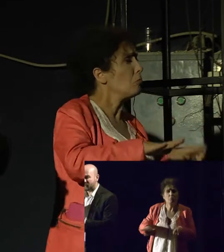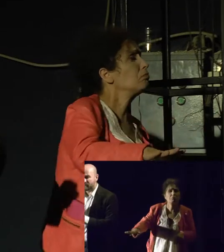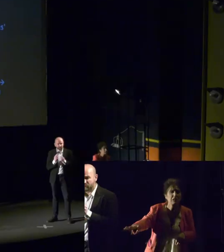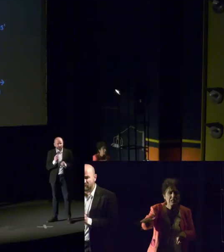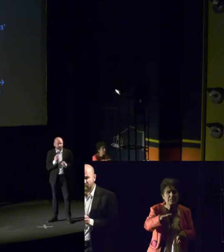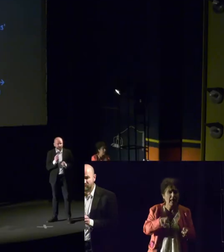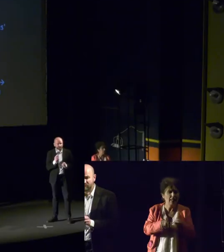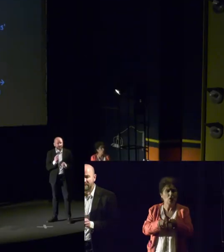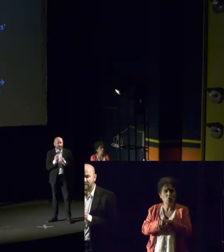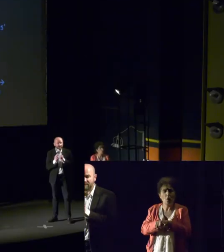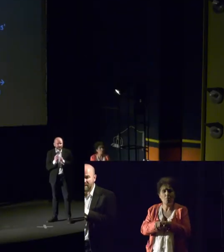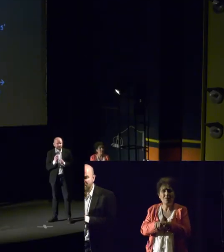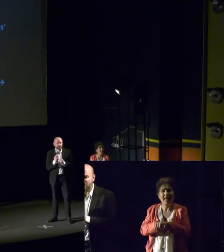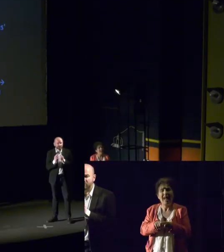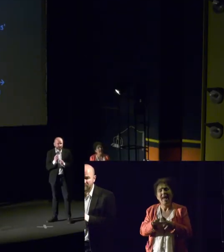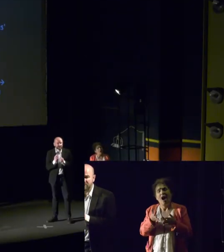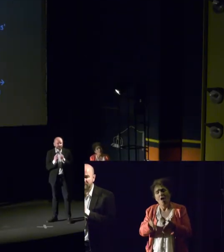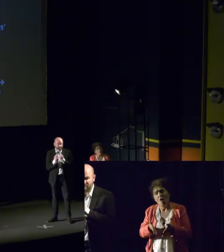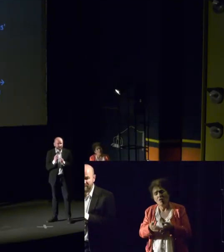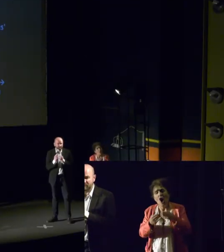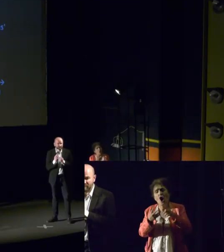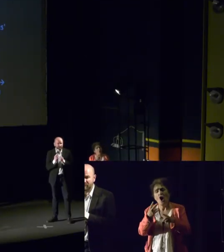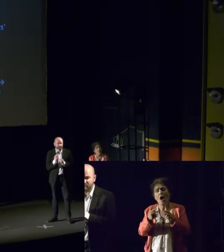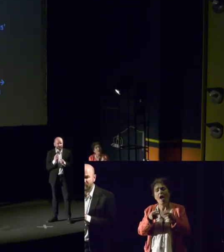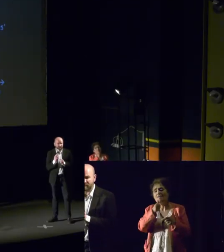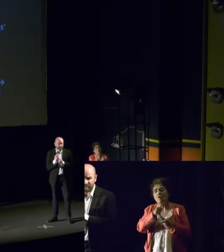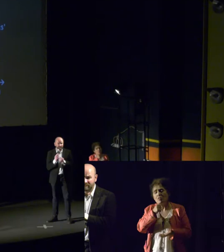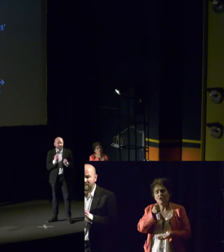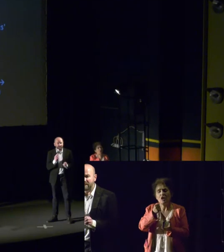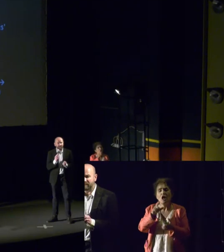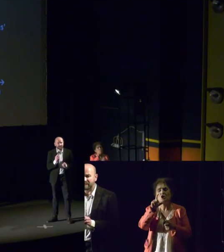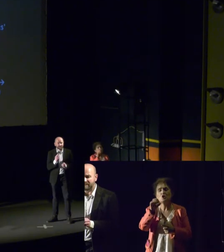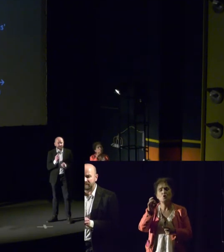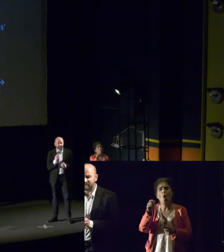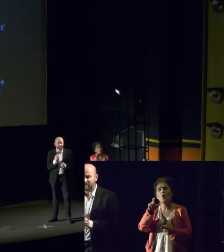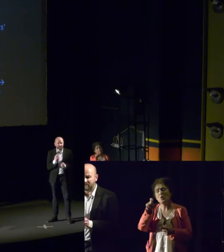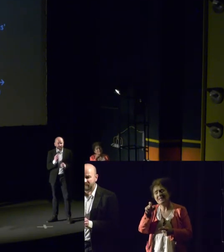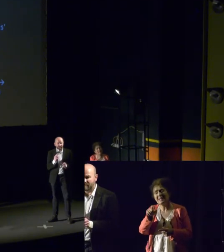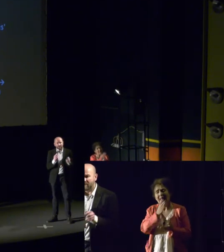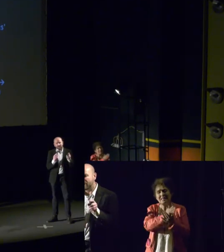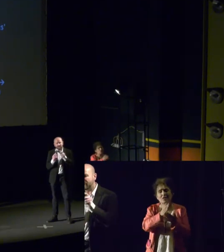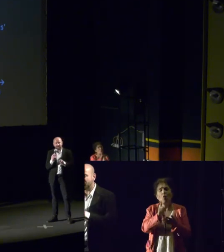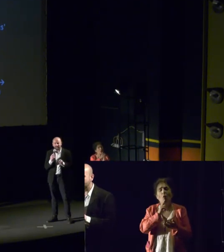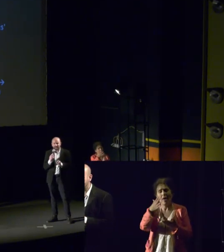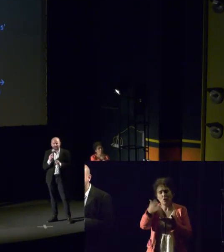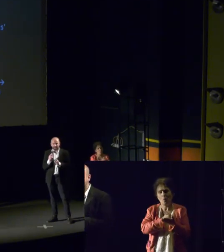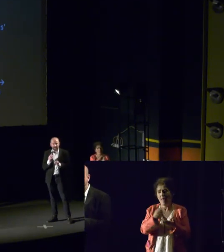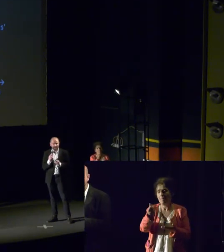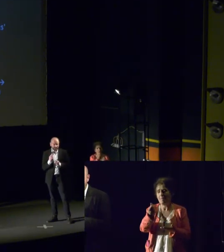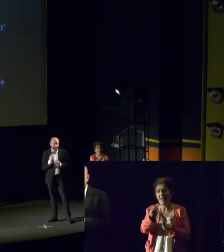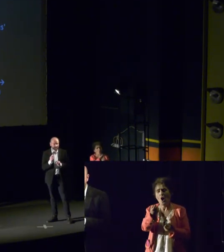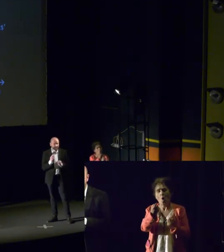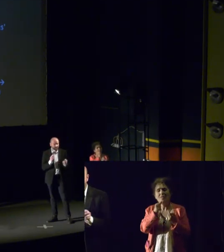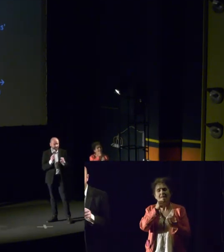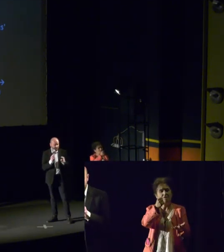demonization of George Soros and of anyone who touches money from the Soros-affiliated foundations. On my trip down here